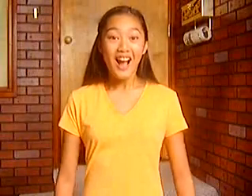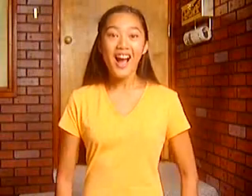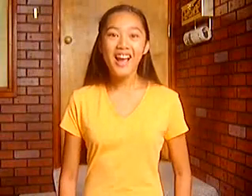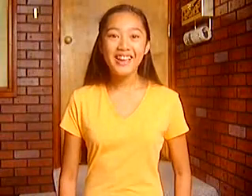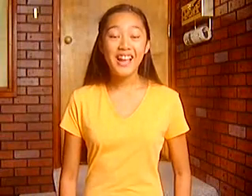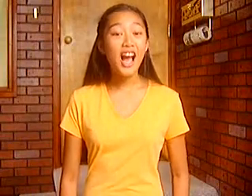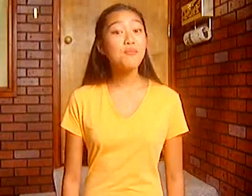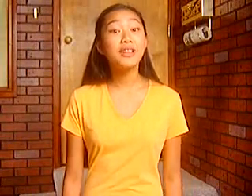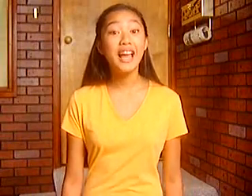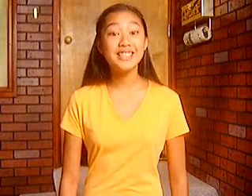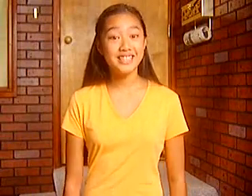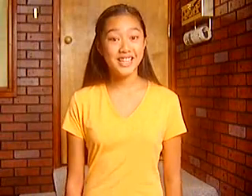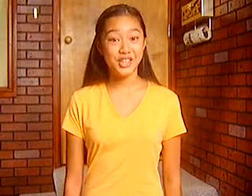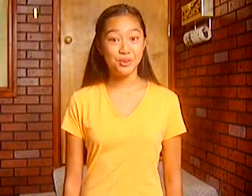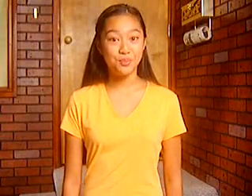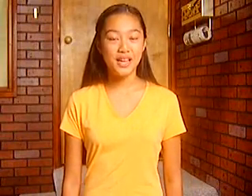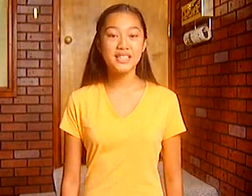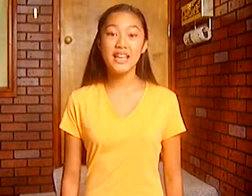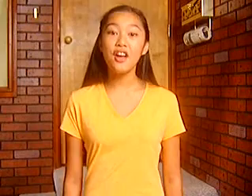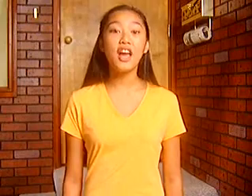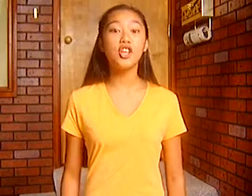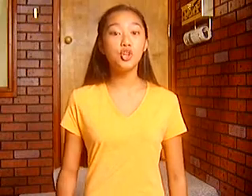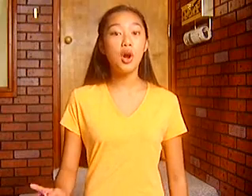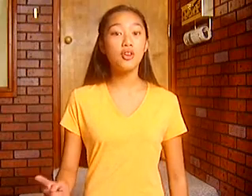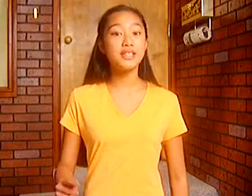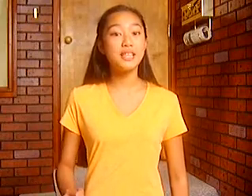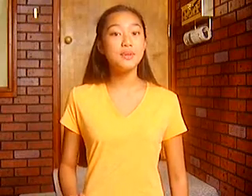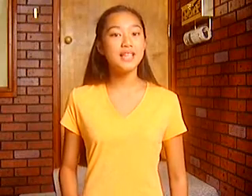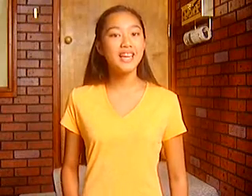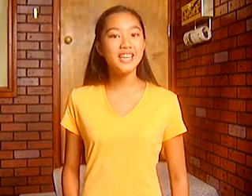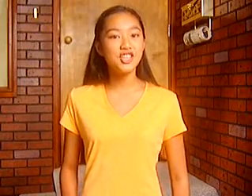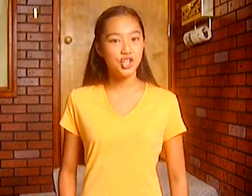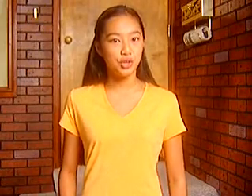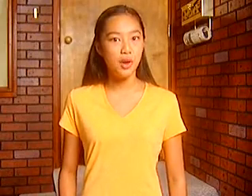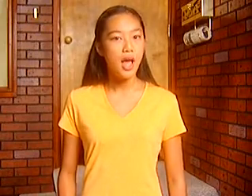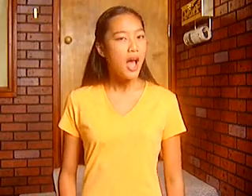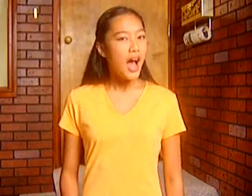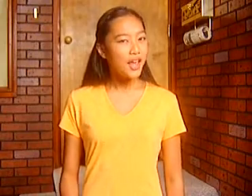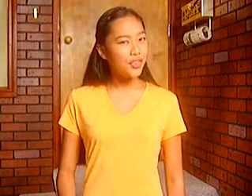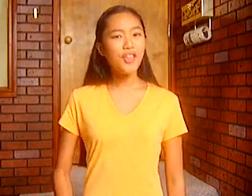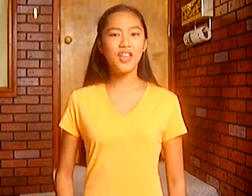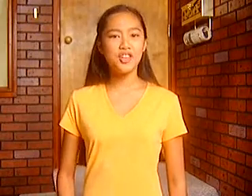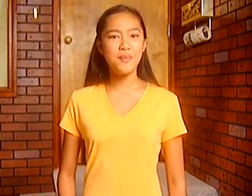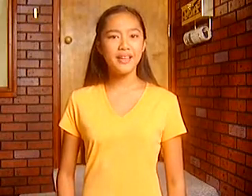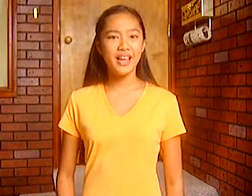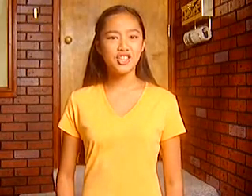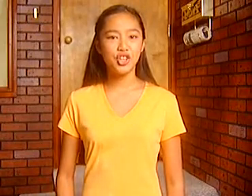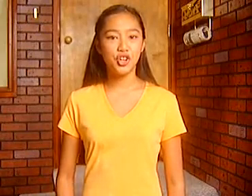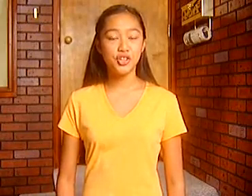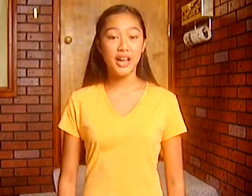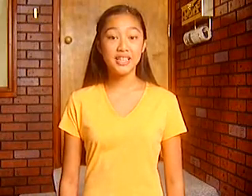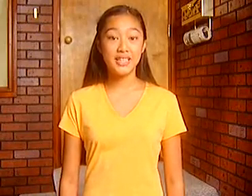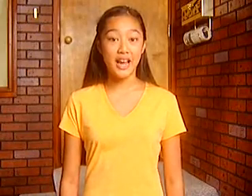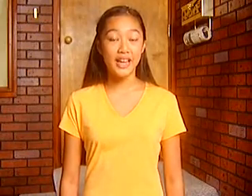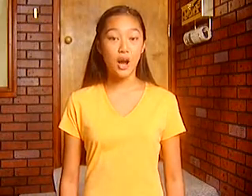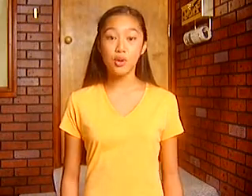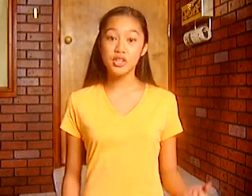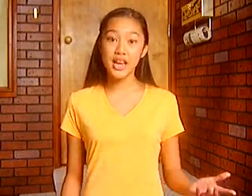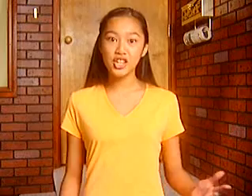Hi, I'm glad to see you because now that you are a SimiSignKid too, I thought that you might like to learn how to sign our Sign